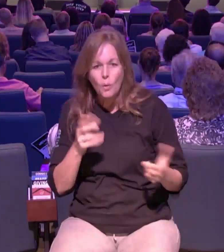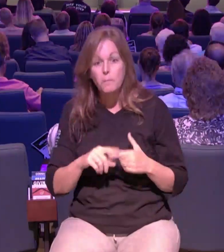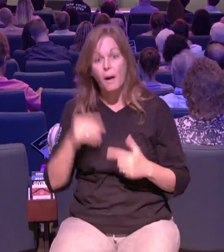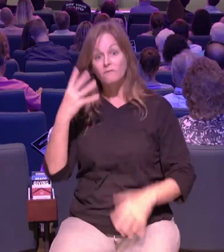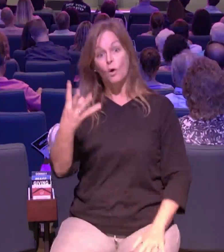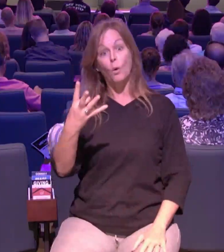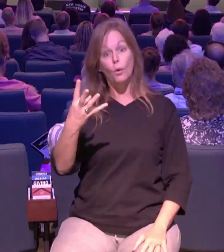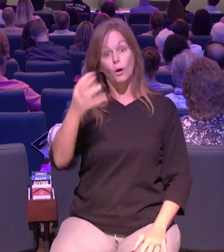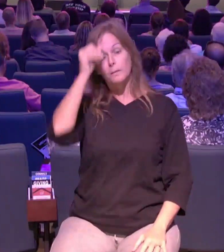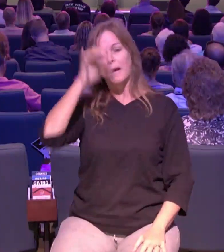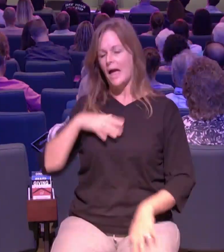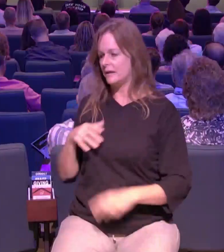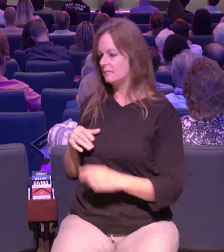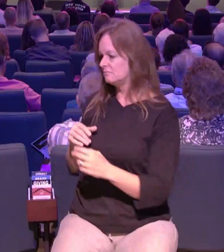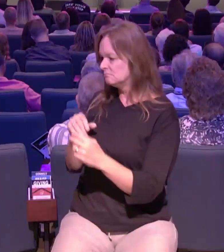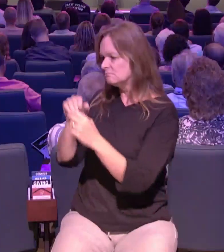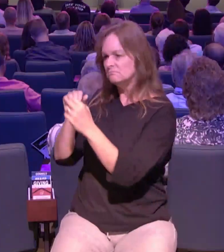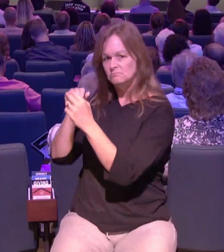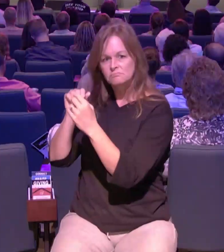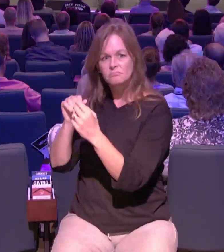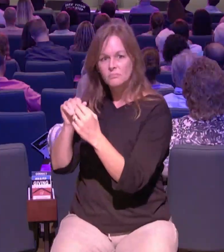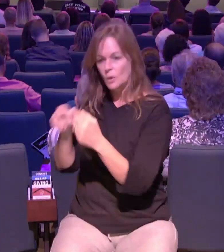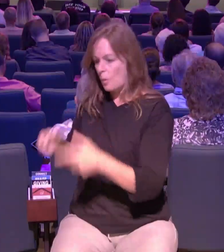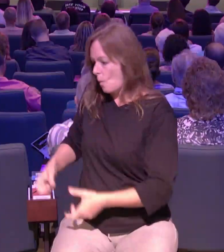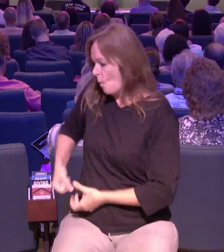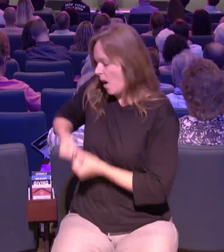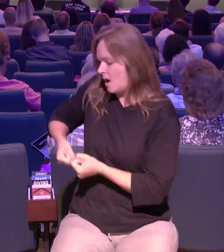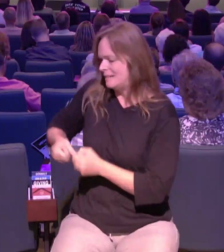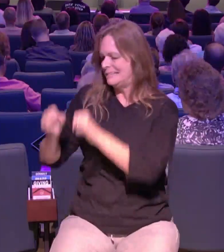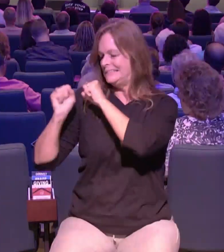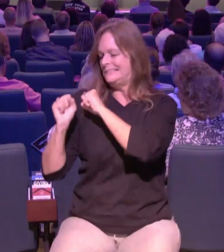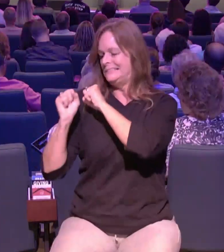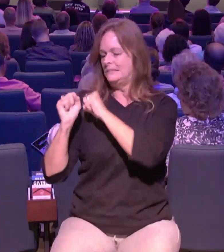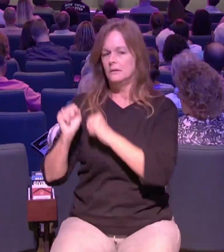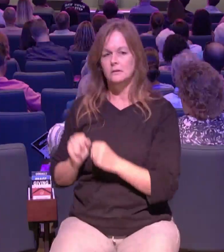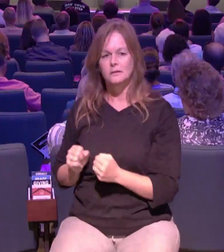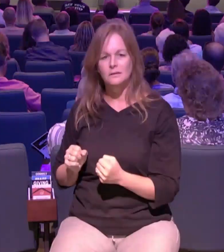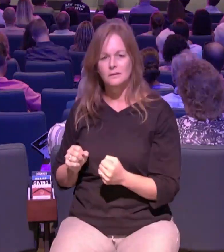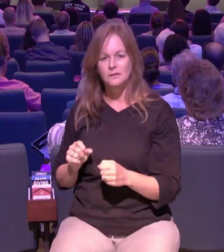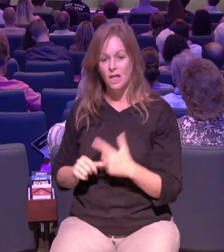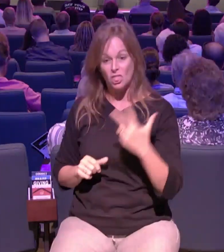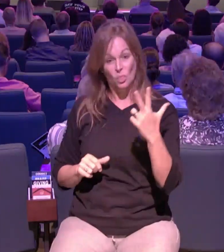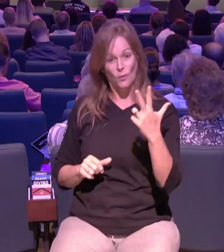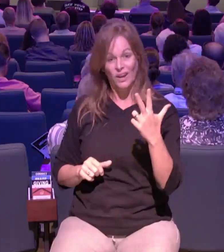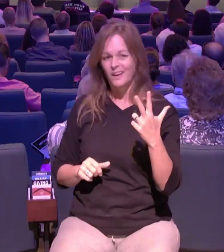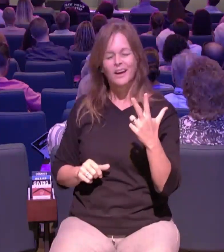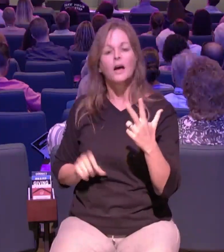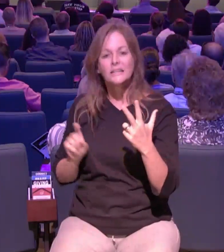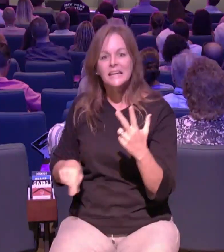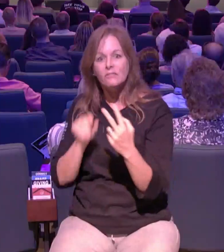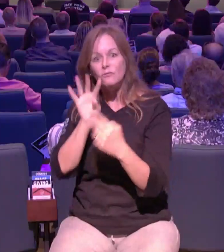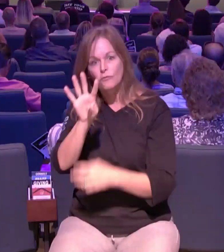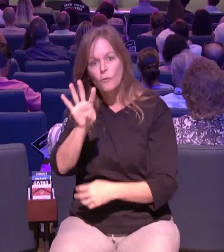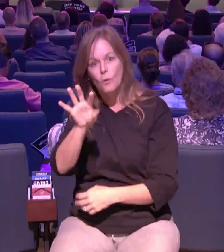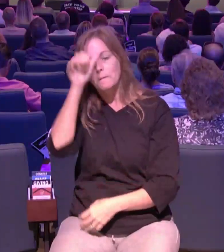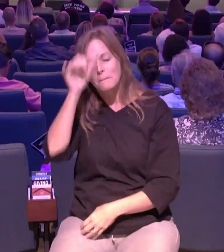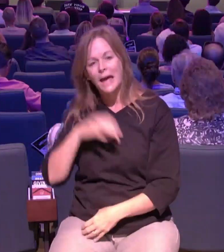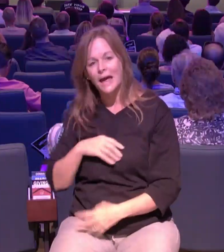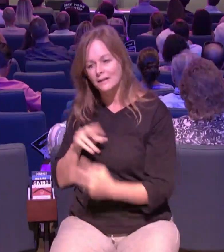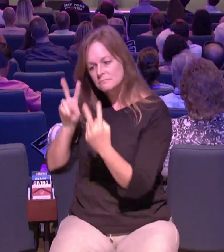two of them couldn't have done it three of them couldn't got up on top of the roof and lowered him down it took all of them doing that and i want you